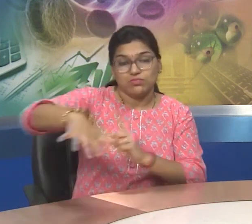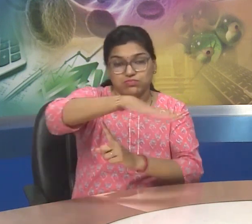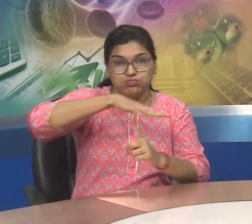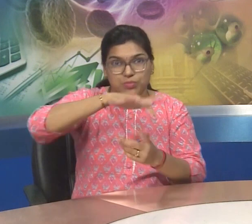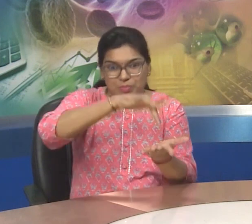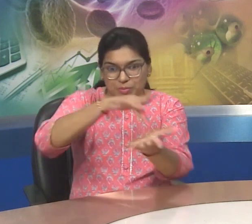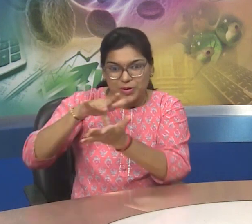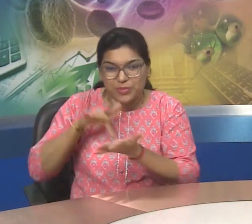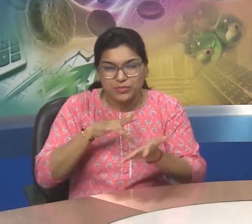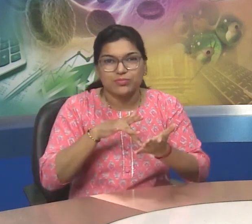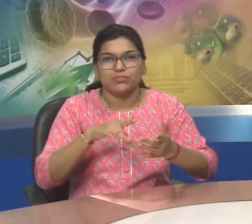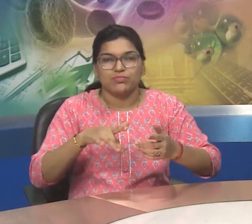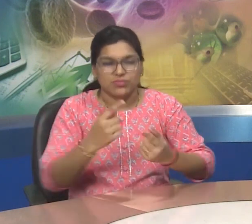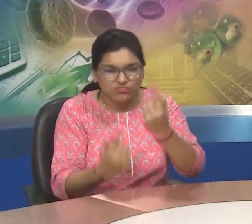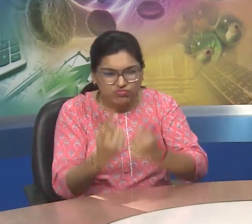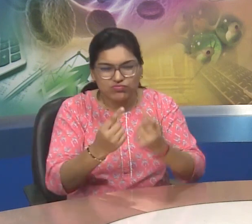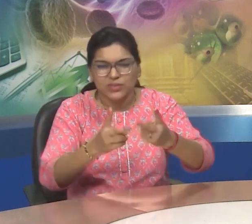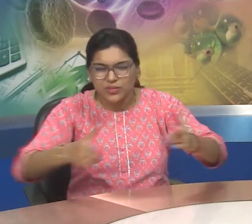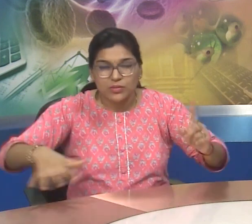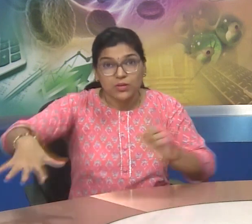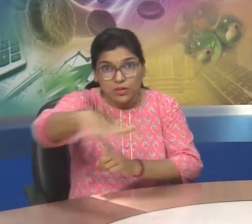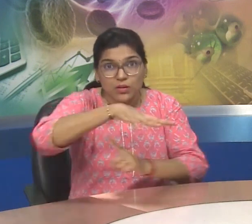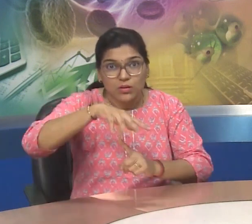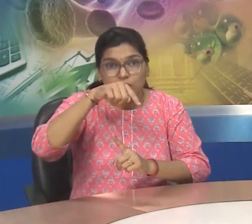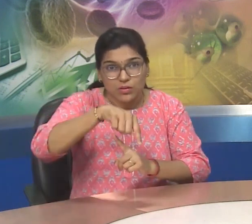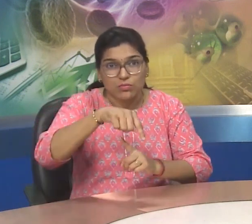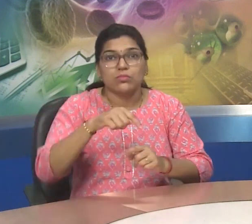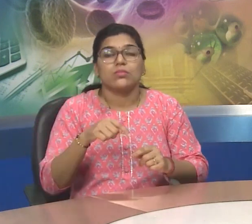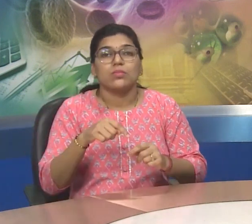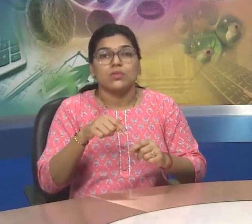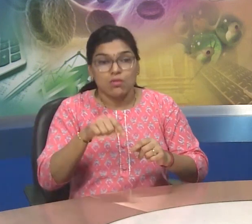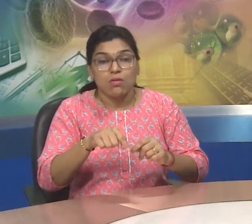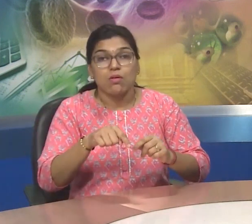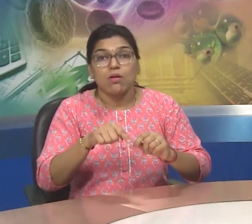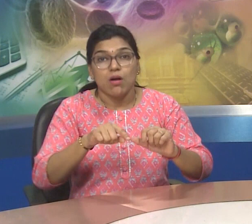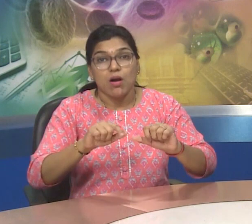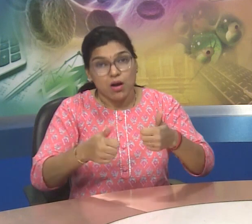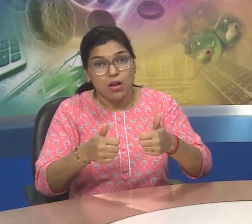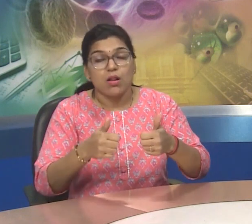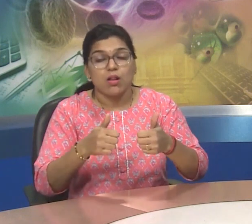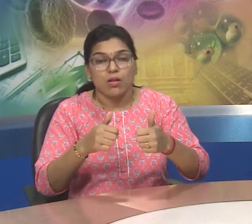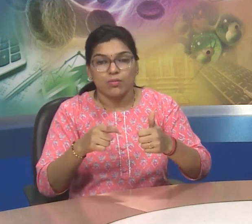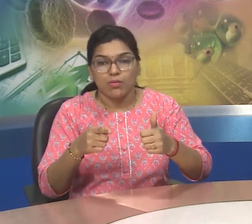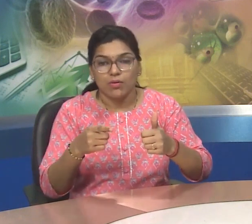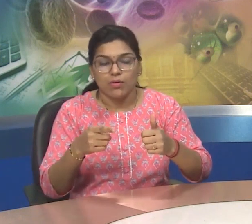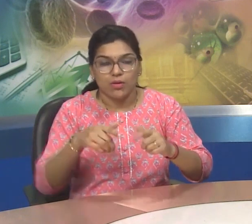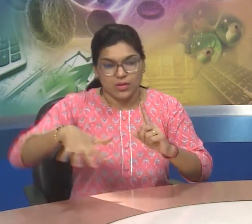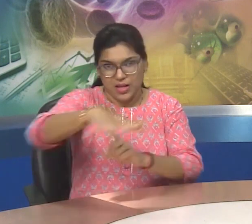surrounding or condition in which an person autism